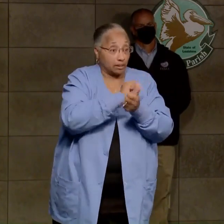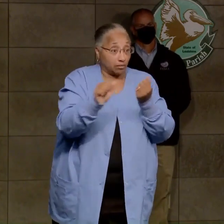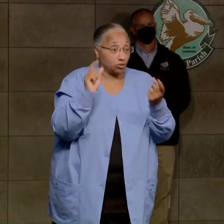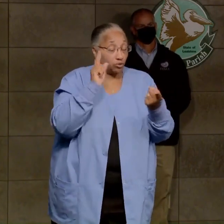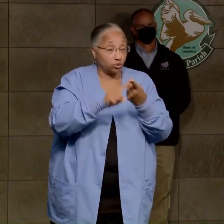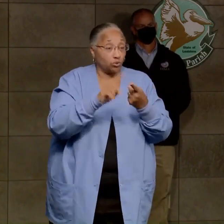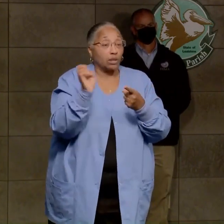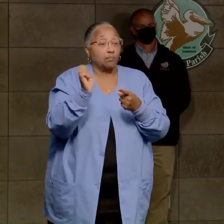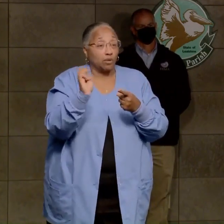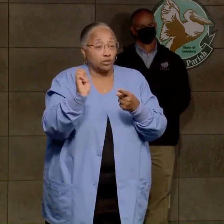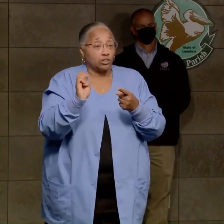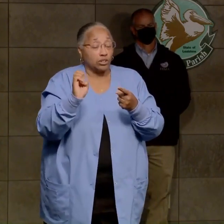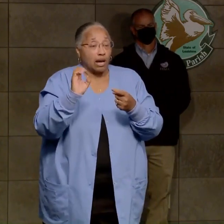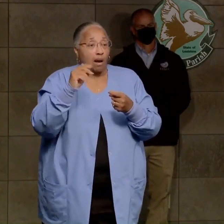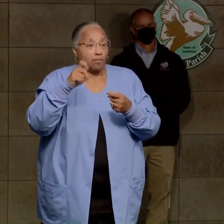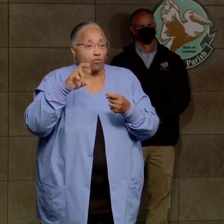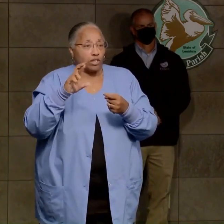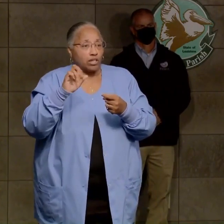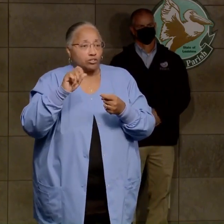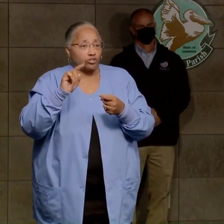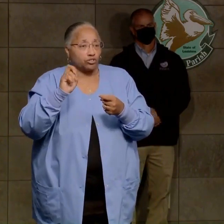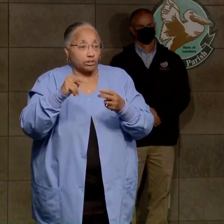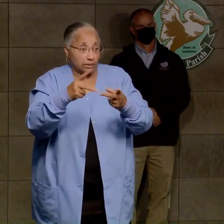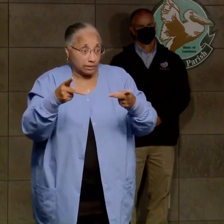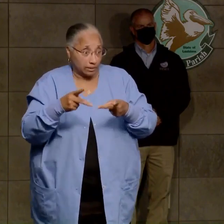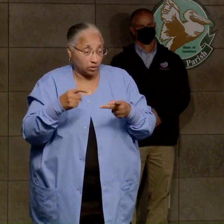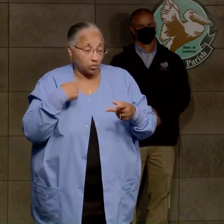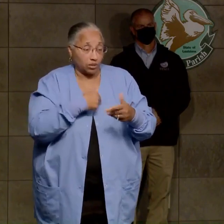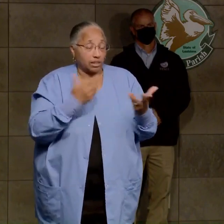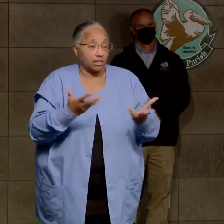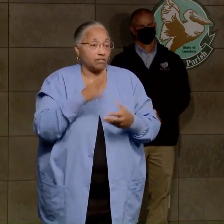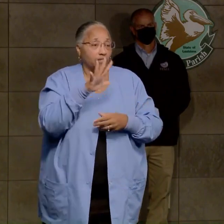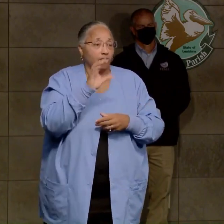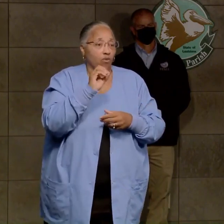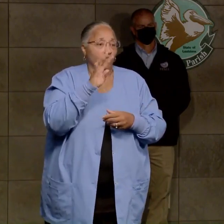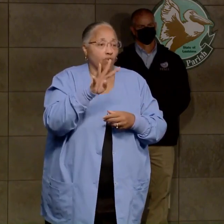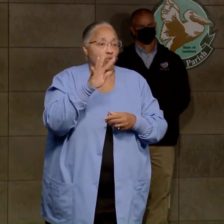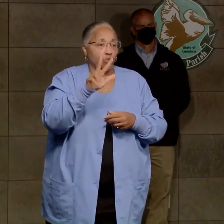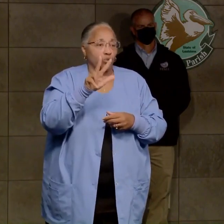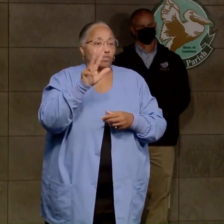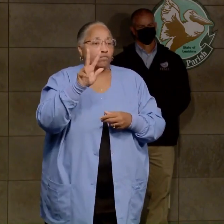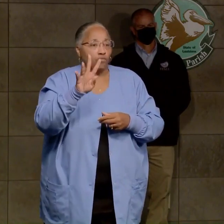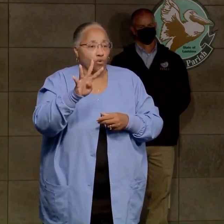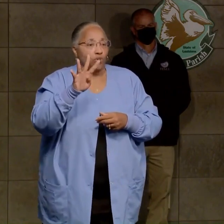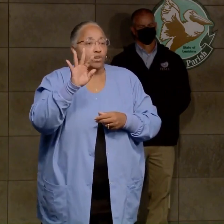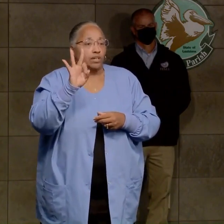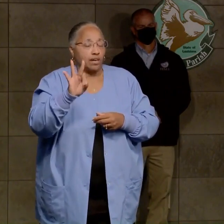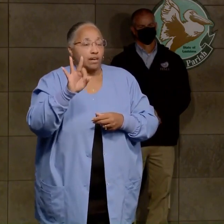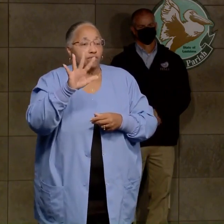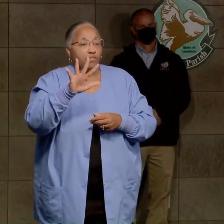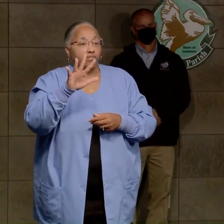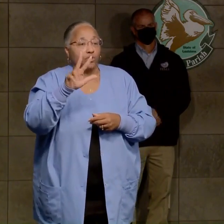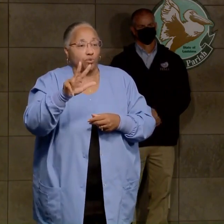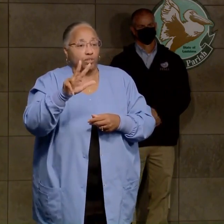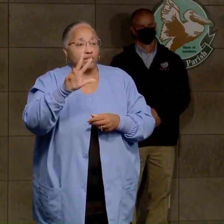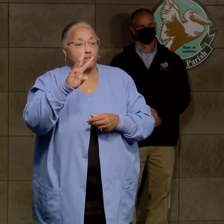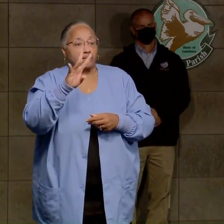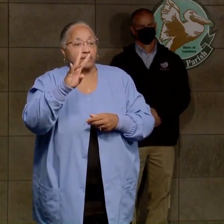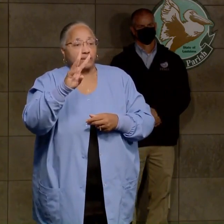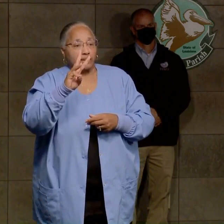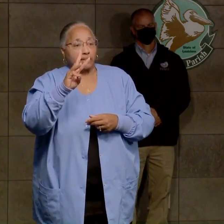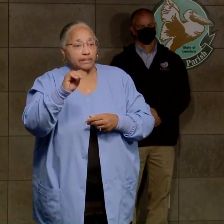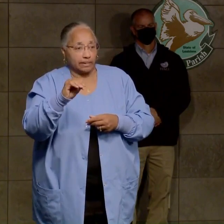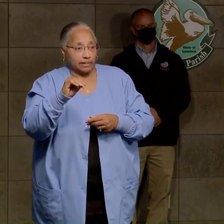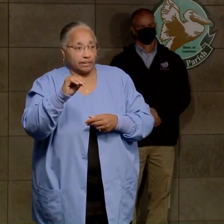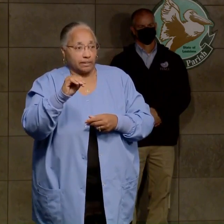emergency operations center, which is where we are here, at 504-349-5360. Generator